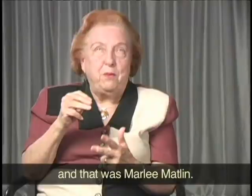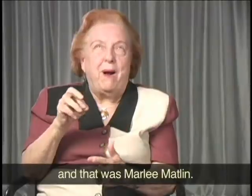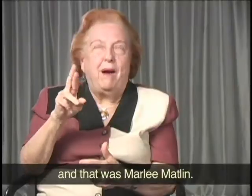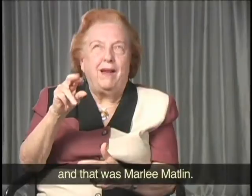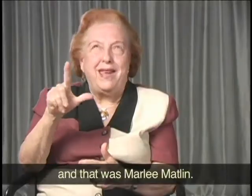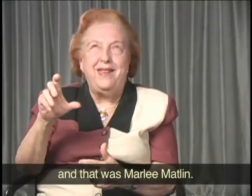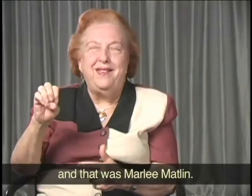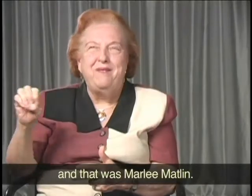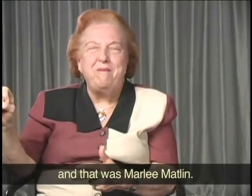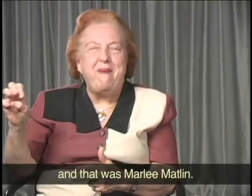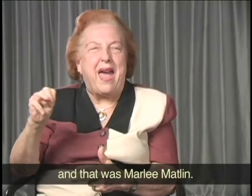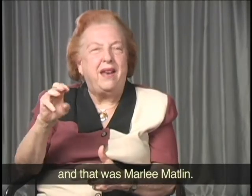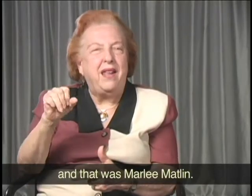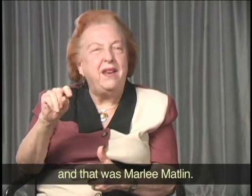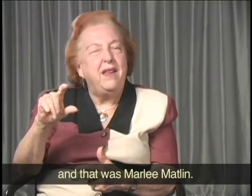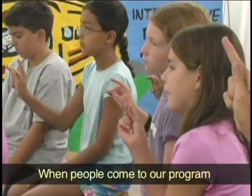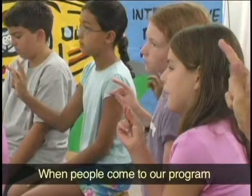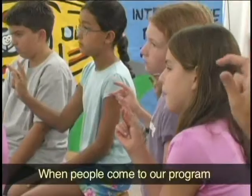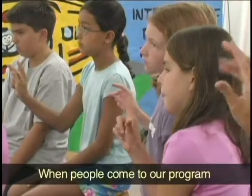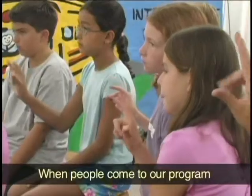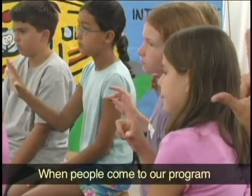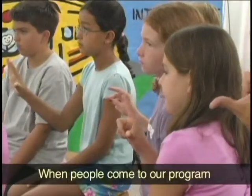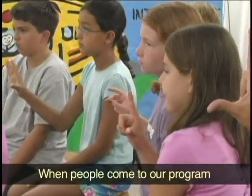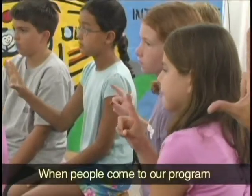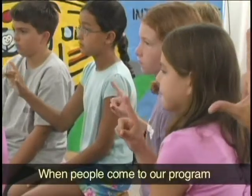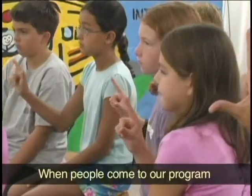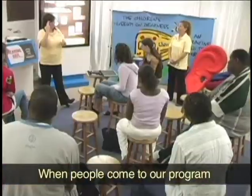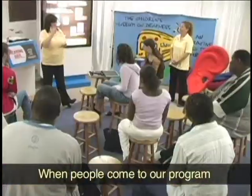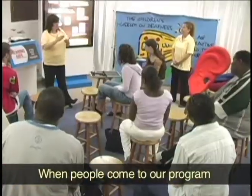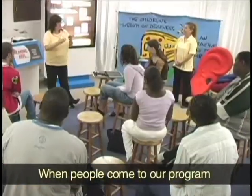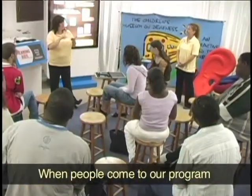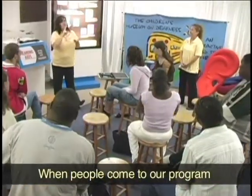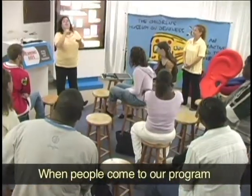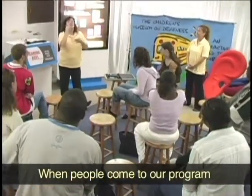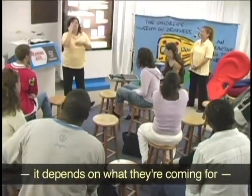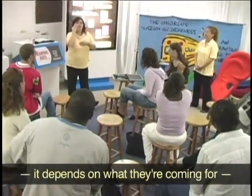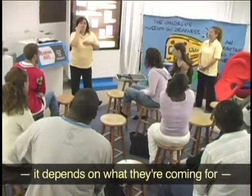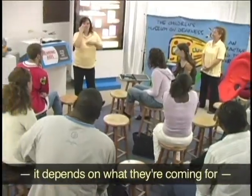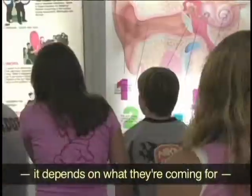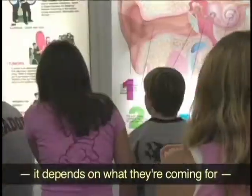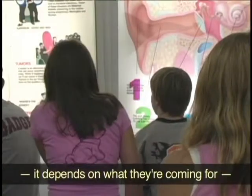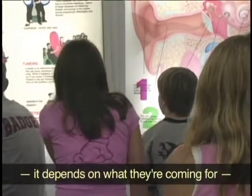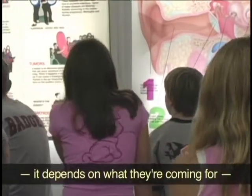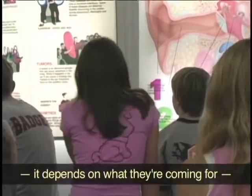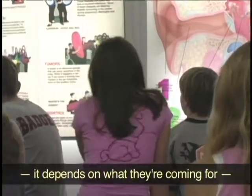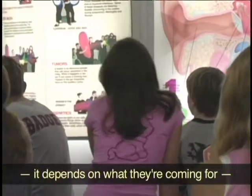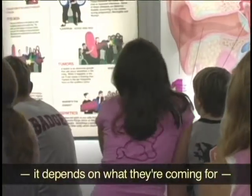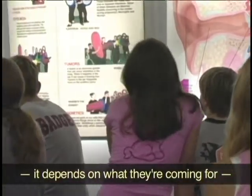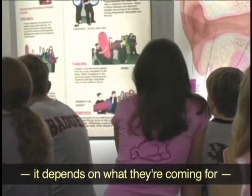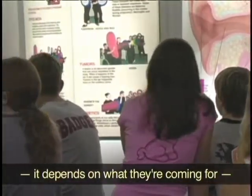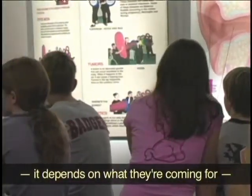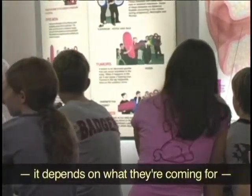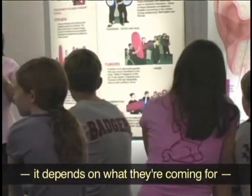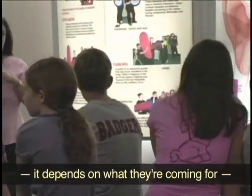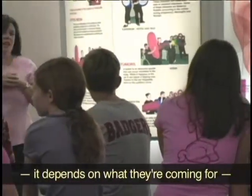Marlee Matlin. When people come to our program, it depends on what they're coming for